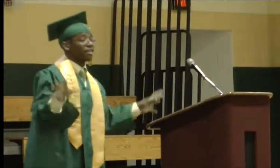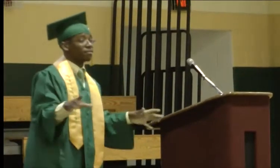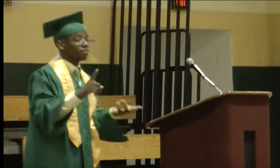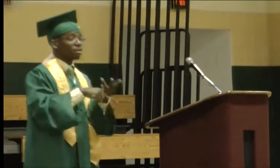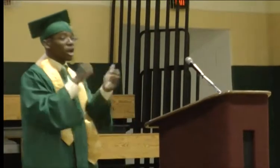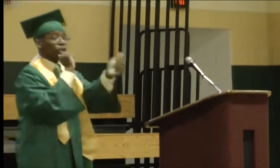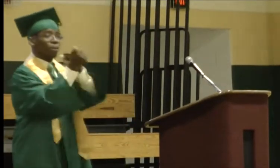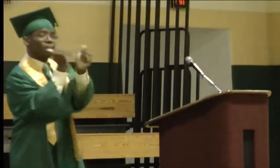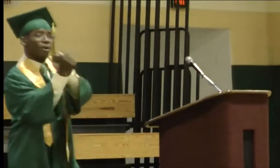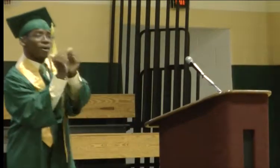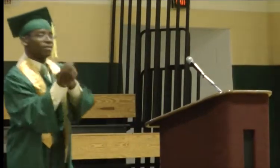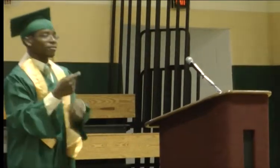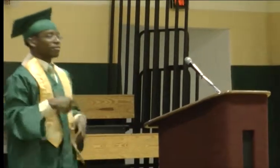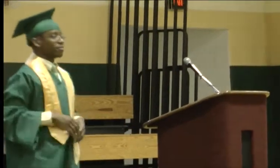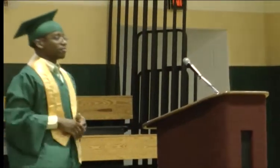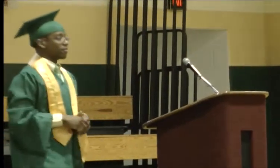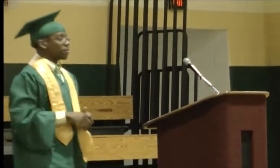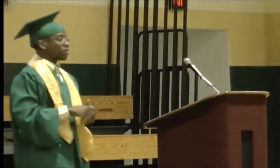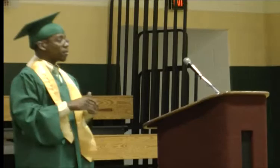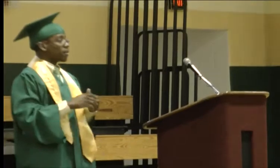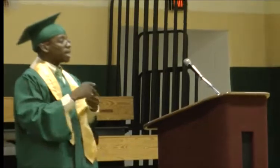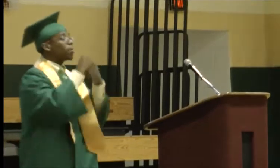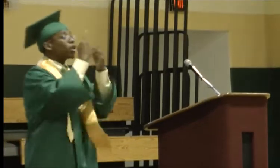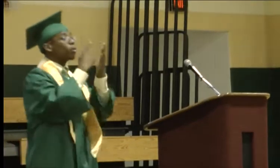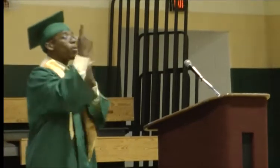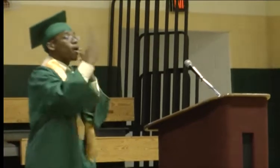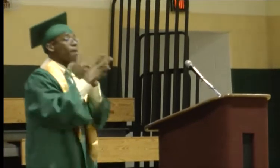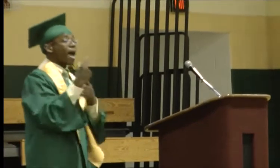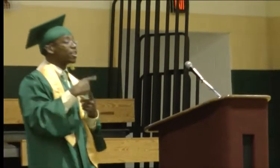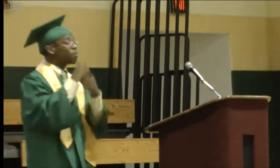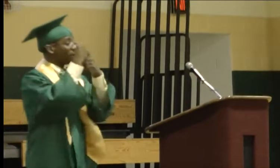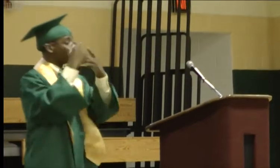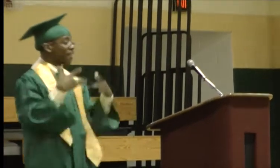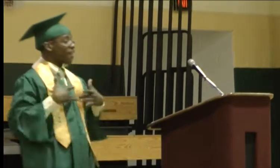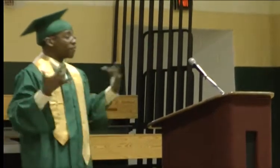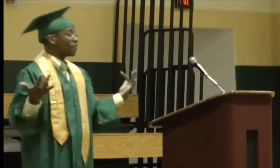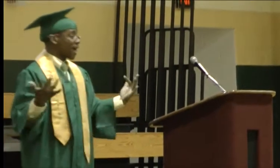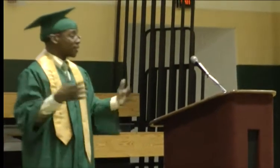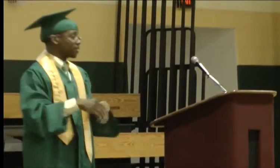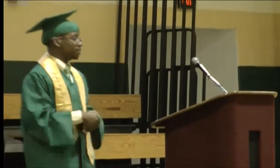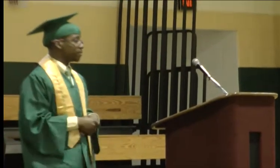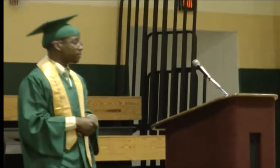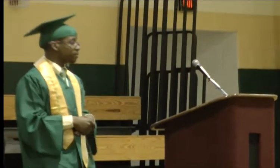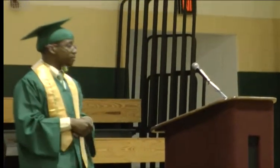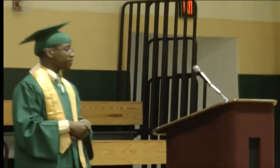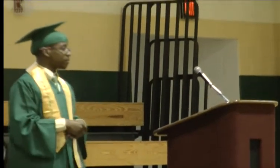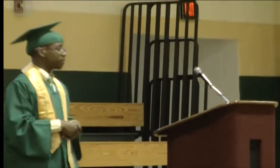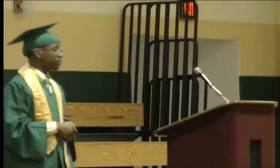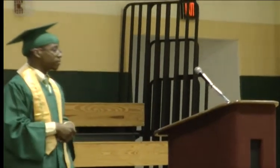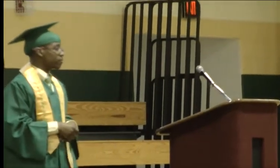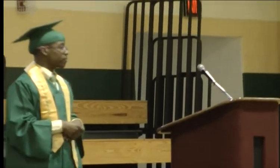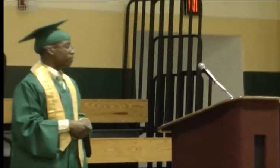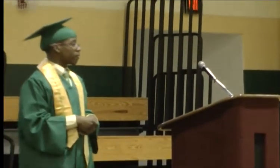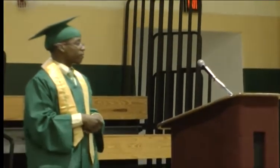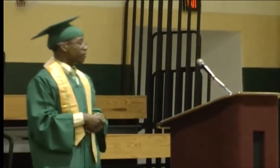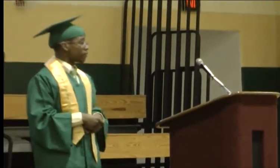there they had sign language, they had after school activities, and sports students to participate in, special programs and special events.